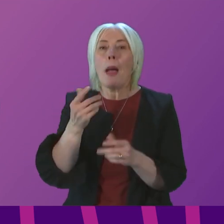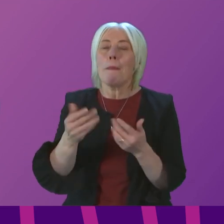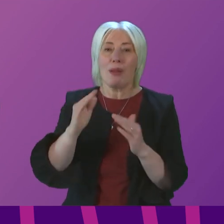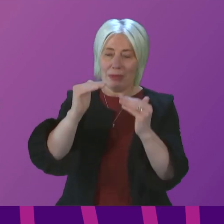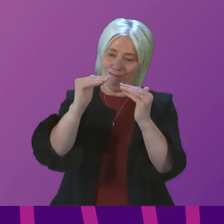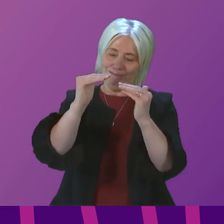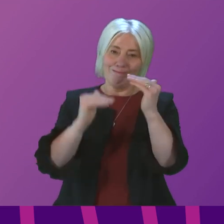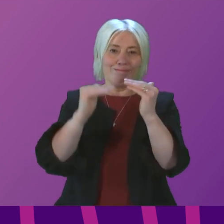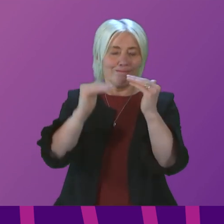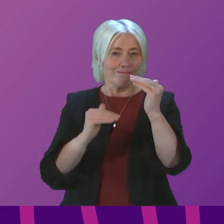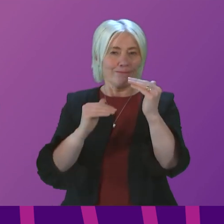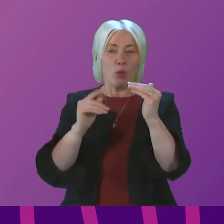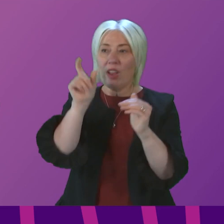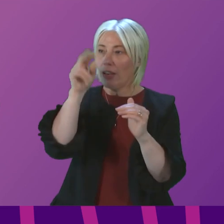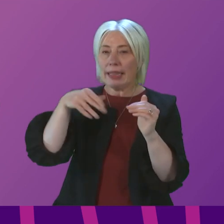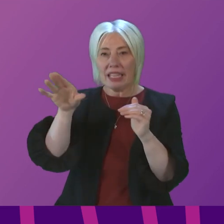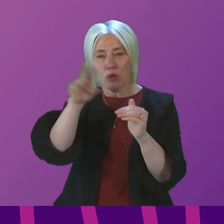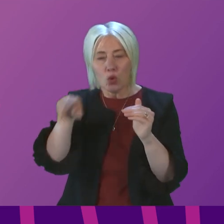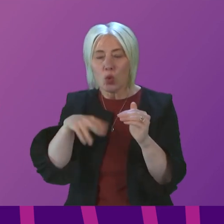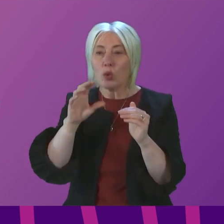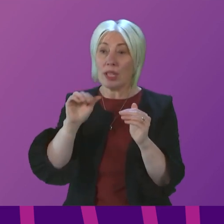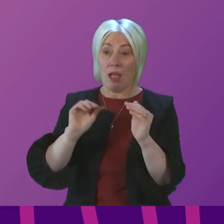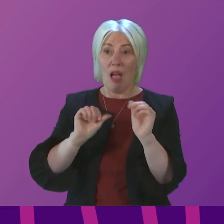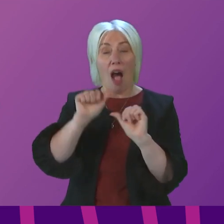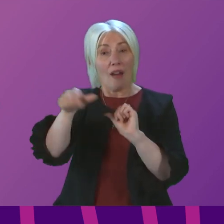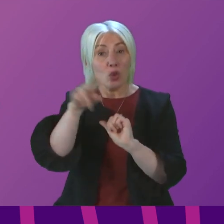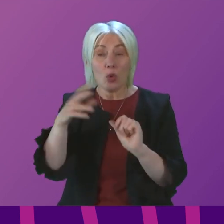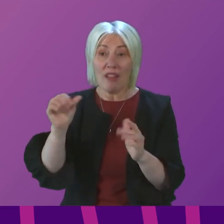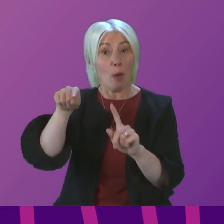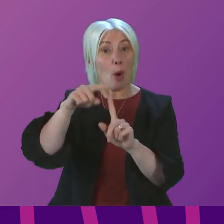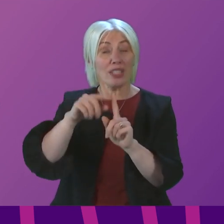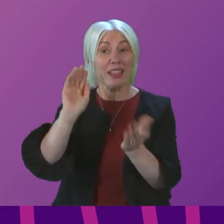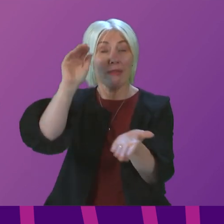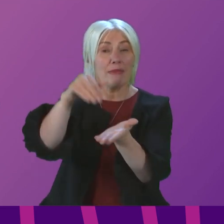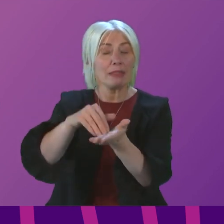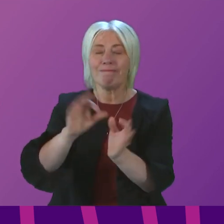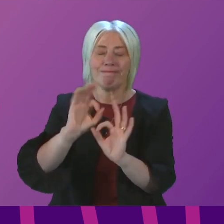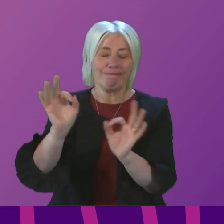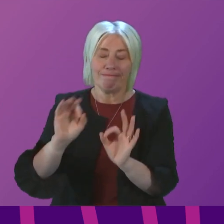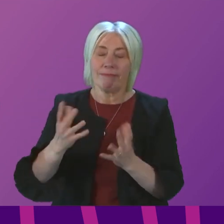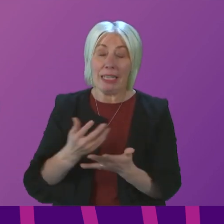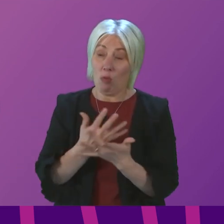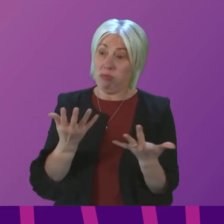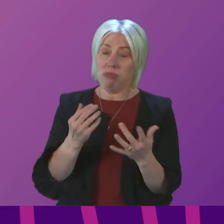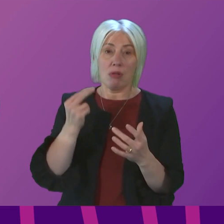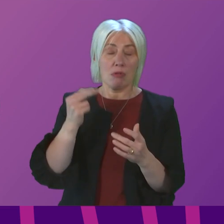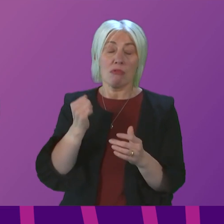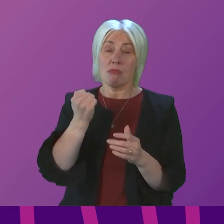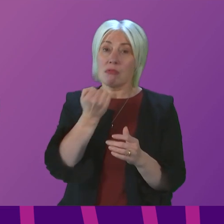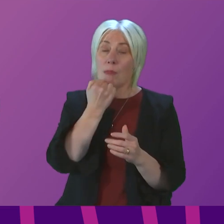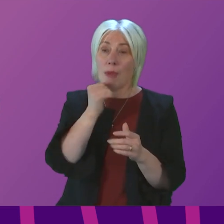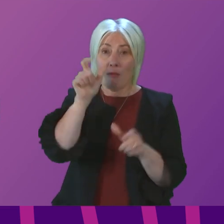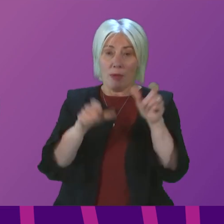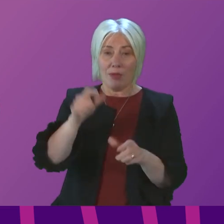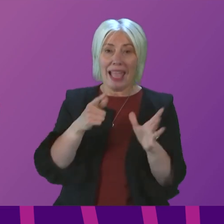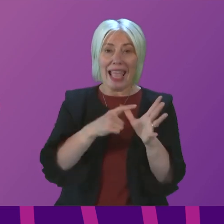percentage of school leavers in a positive destination. First Minister, with an increasing number of pupils with ASN and